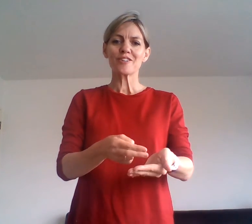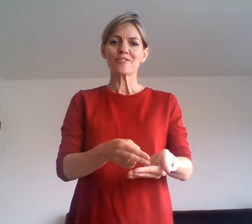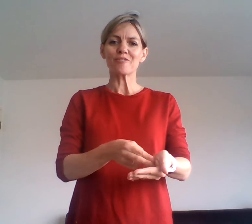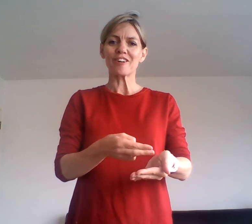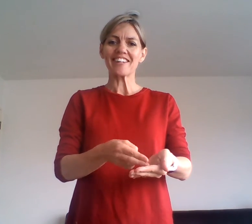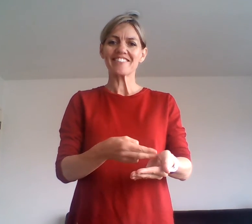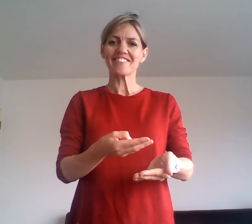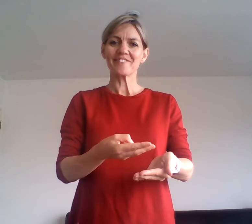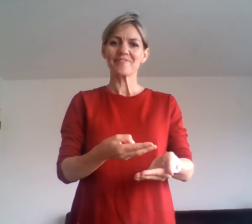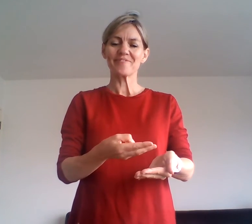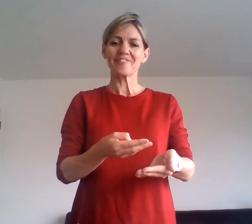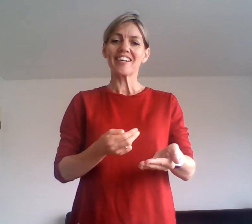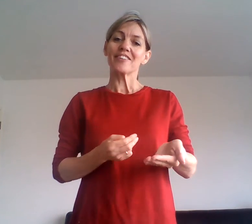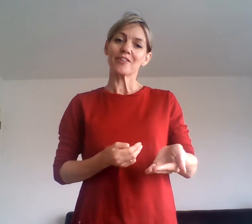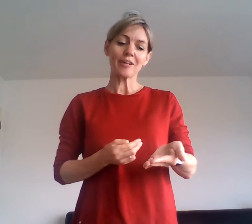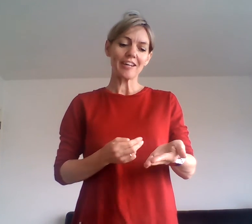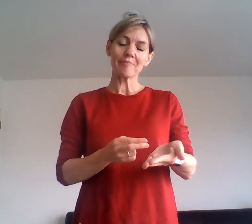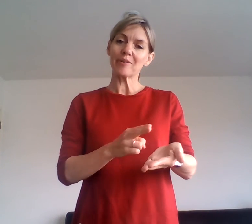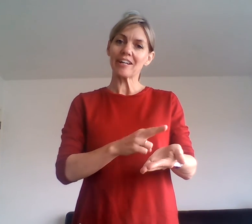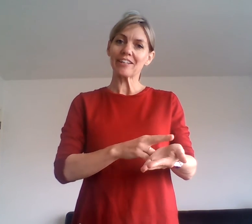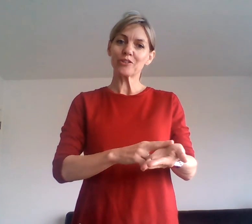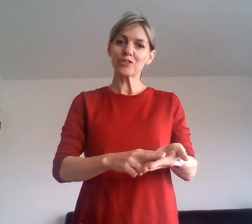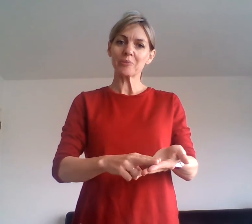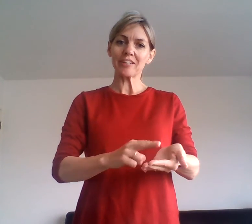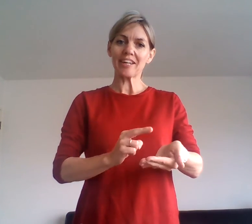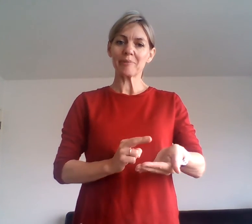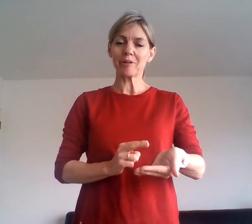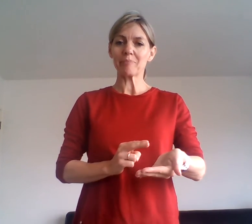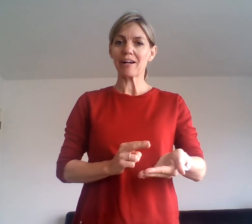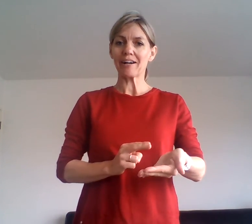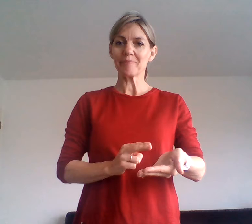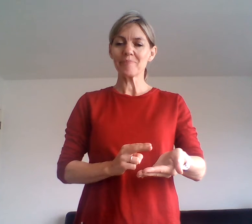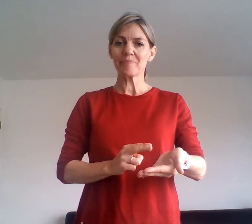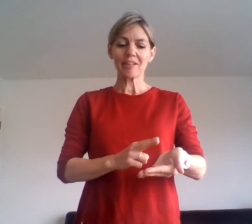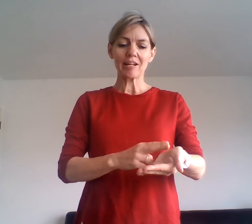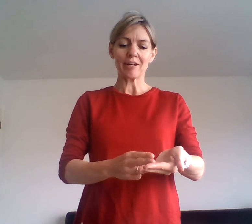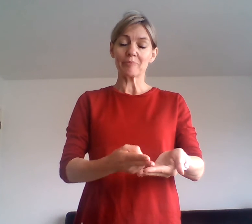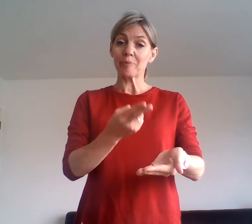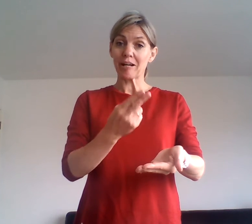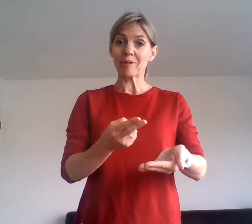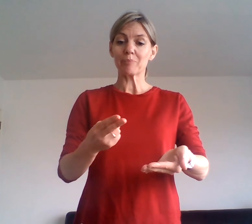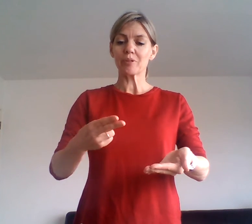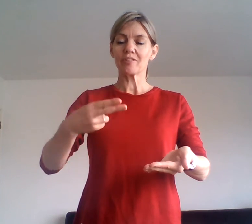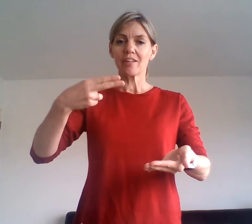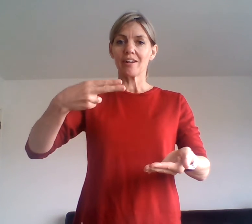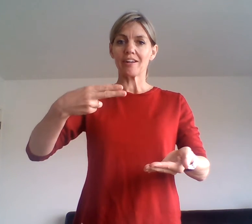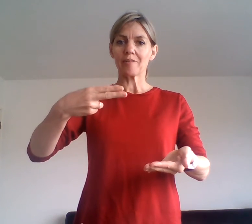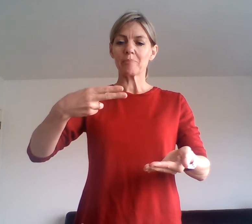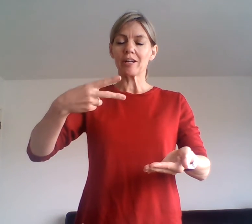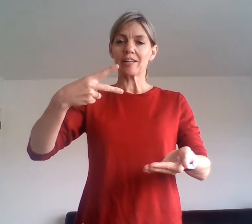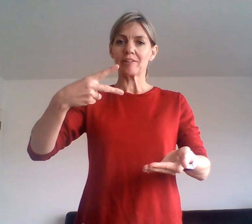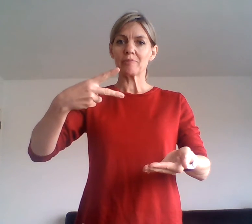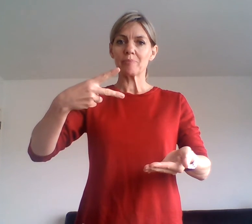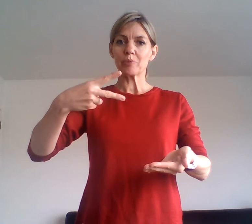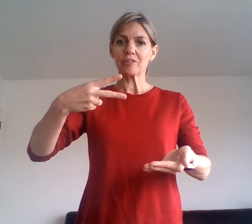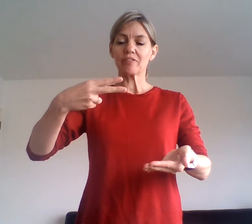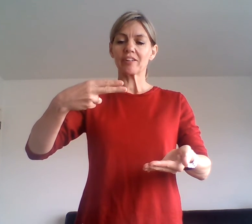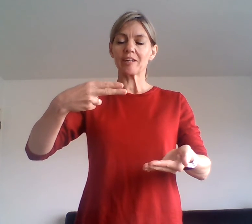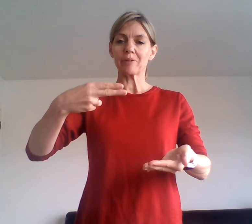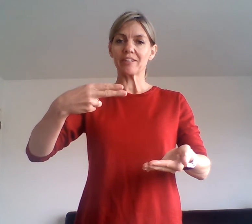Rice. So I have my non-dominant hand, my palm, palm upwards. I have my pointer finger and my